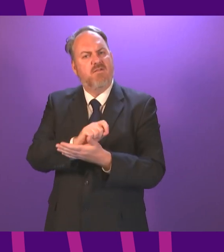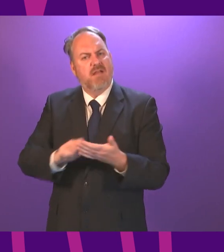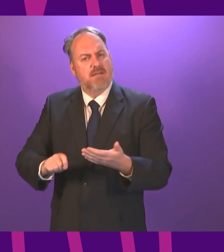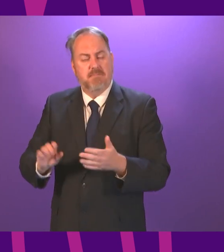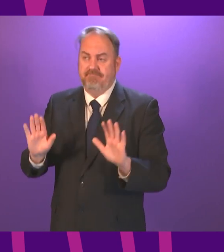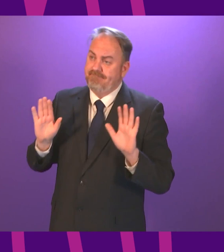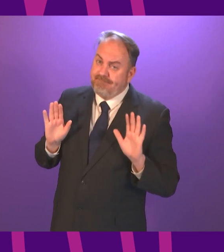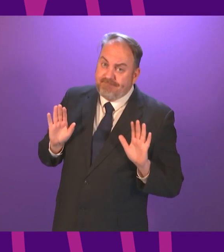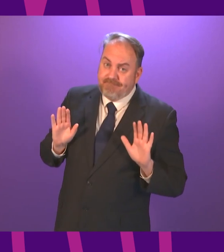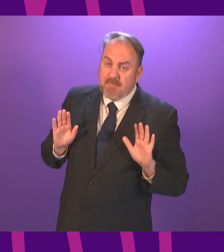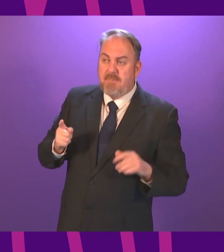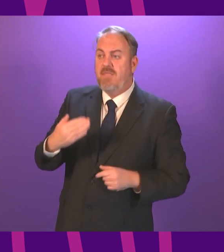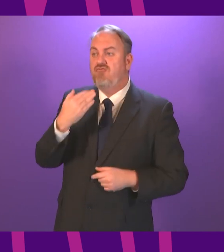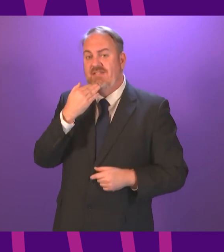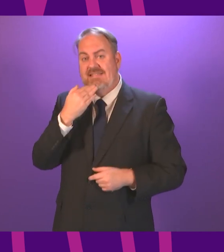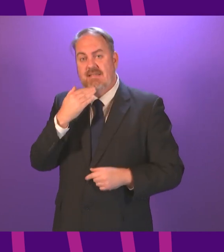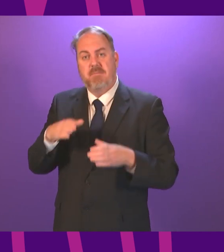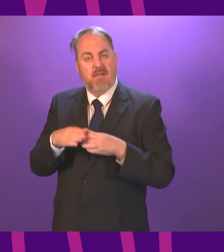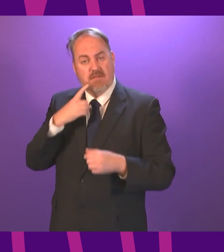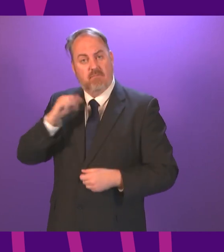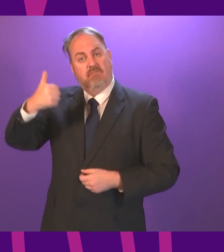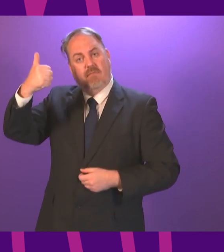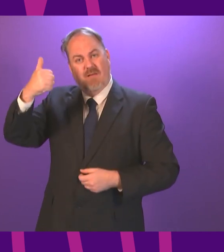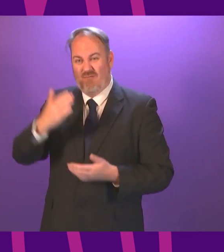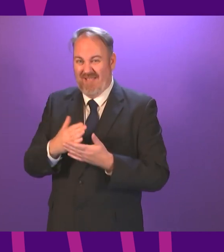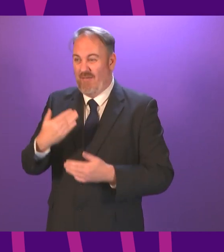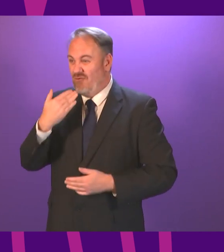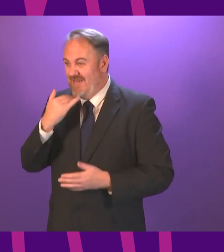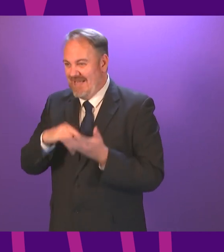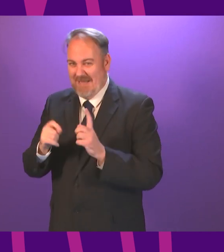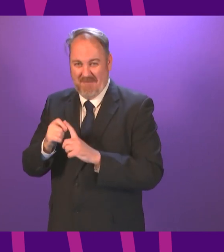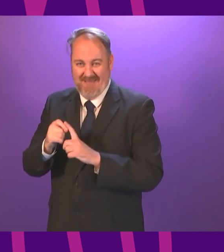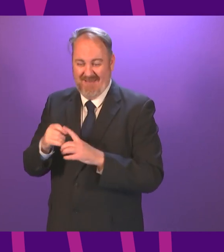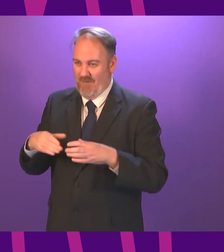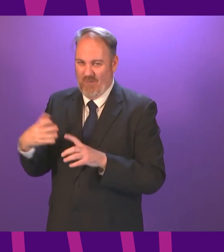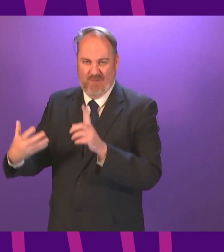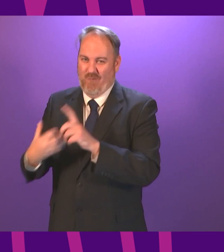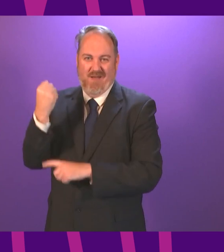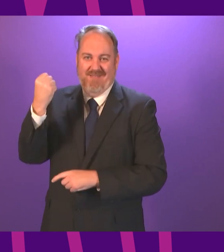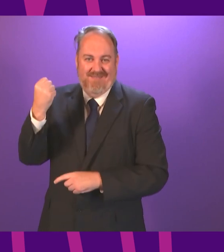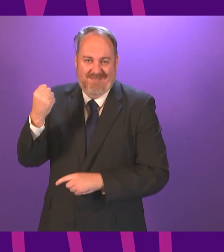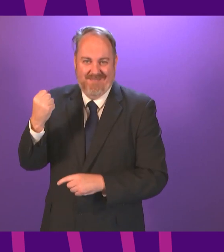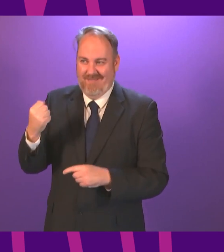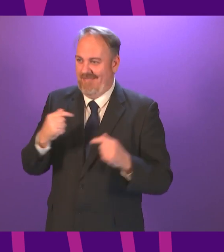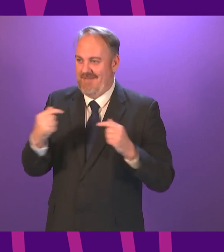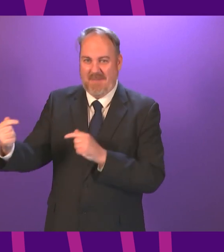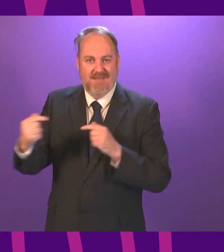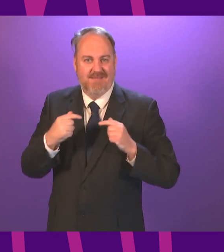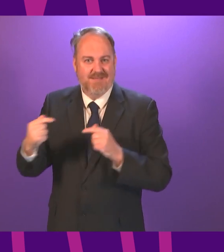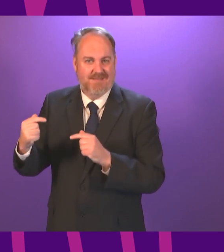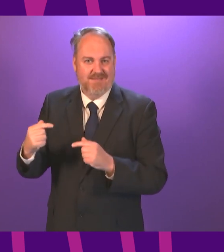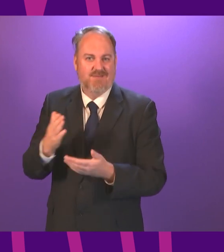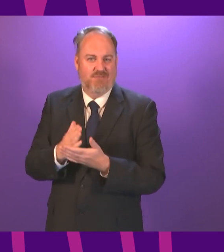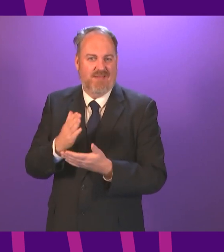manifestos committed to a referendum there is no doubt which side won so at the very least there should be an acceptance across the chamber that the